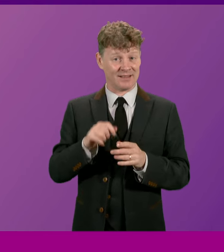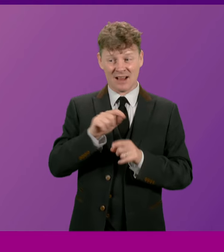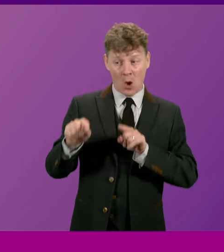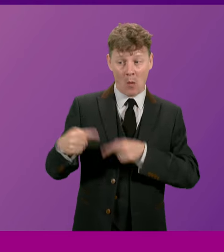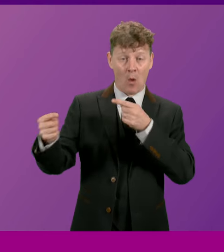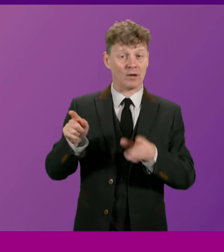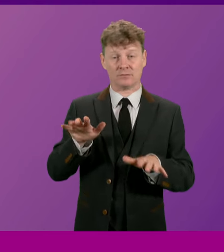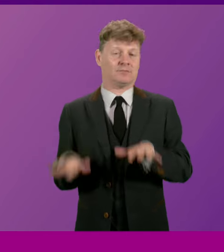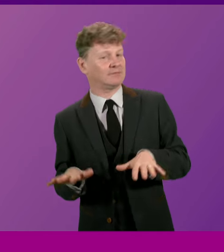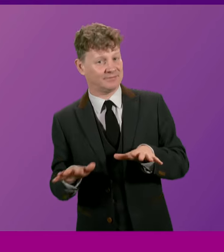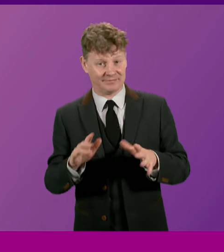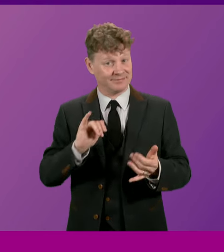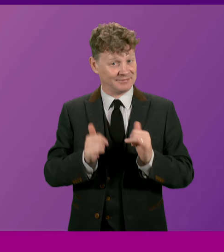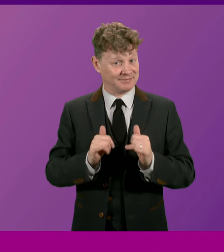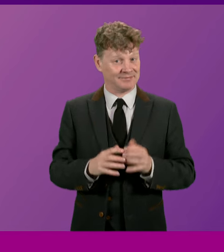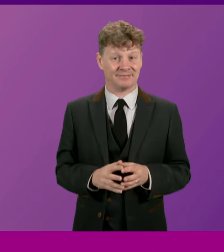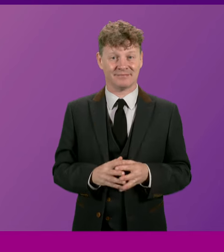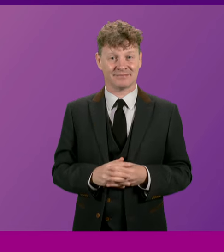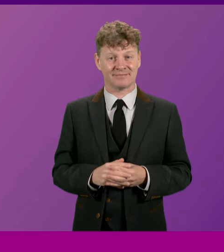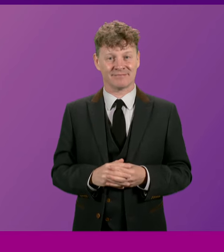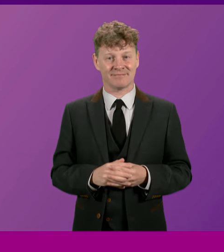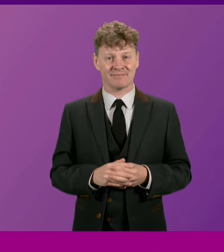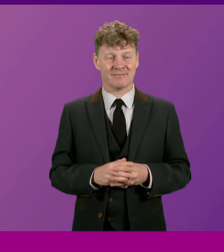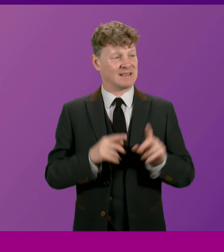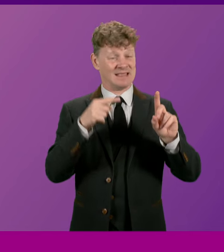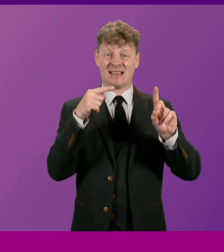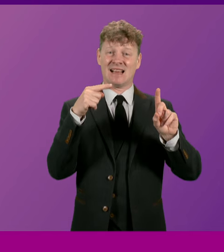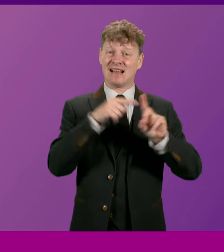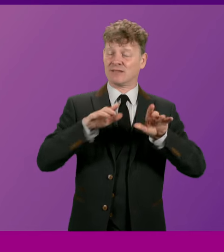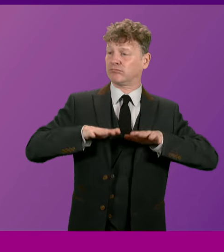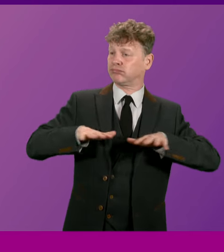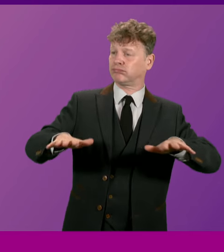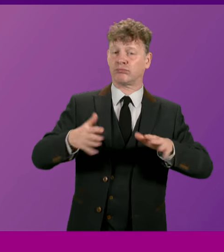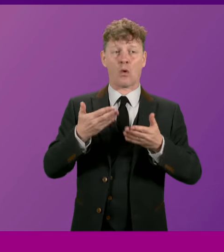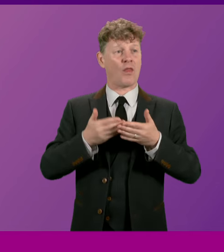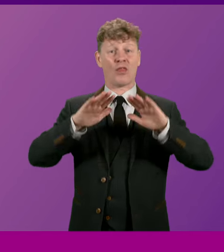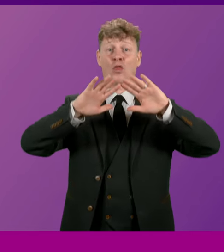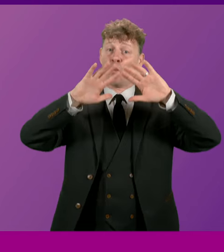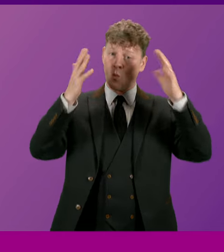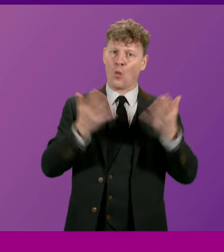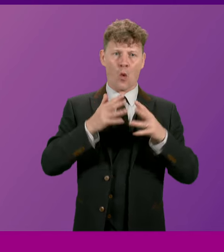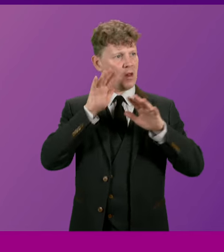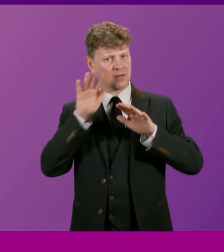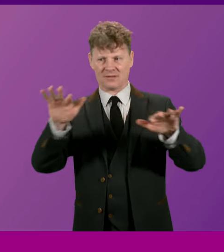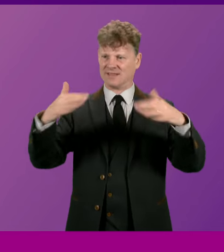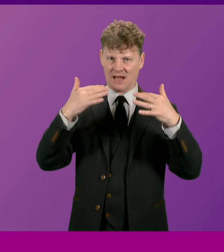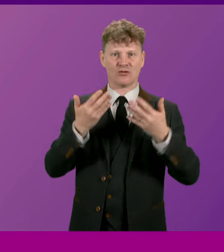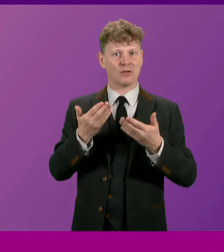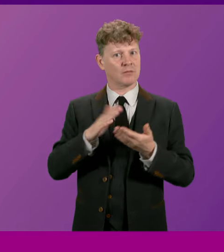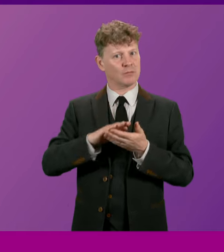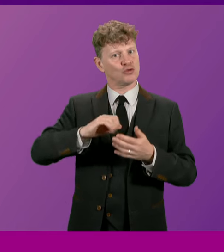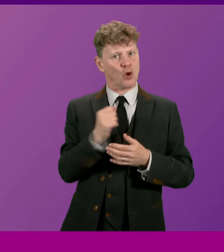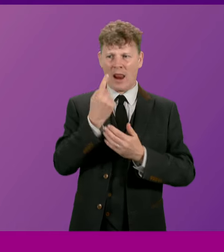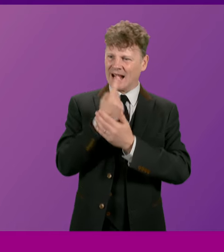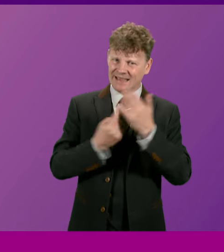staunchest opponents. His presence on the world stage brought our cause to the attention of leaders